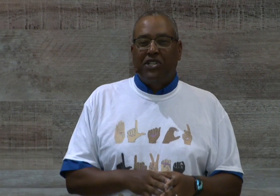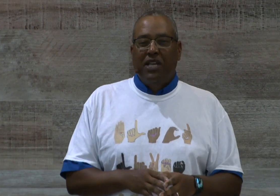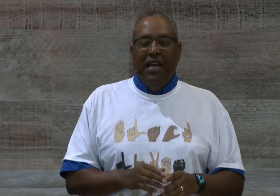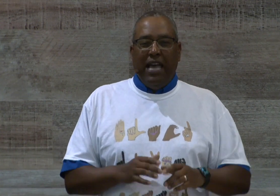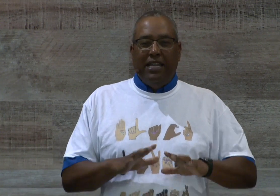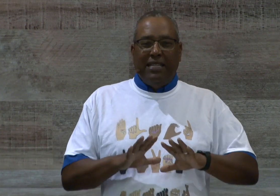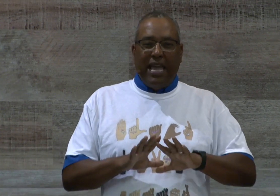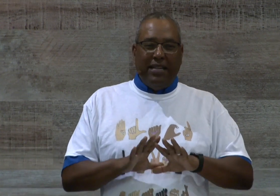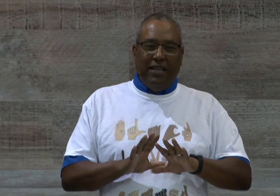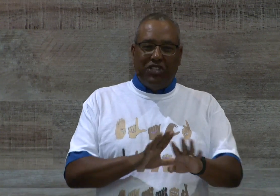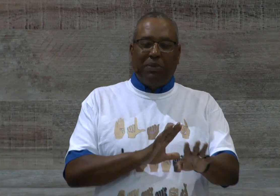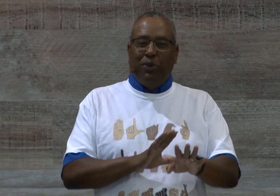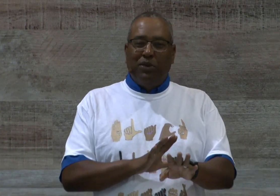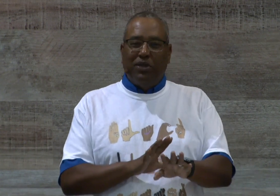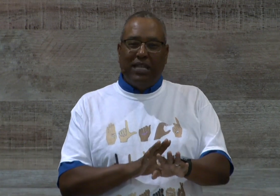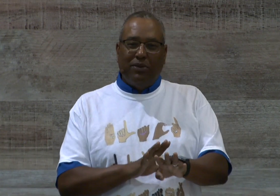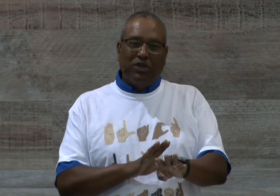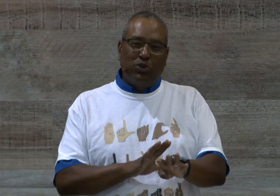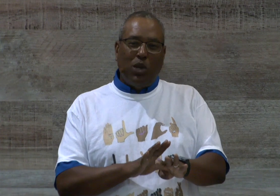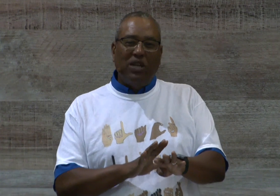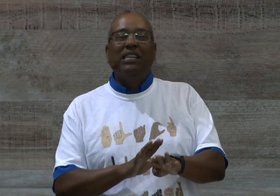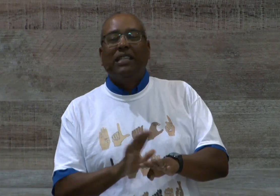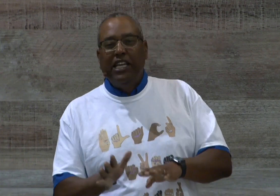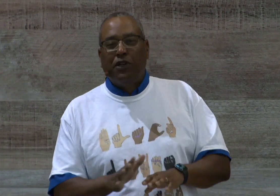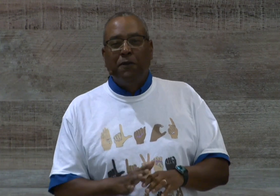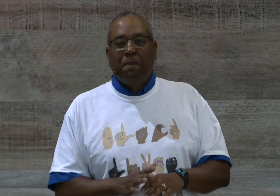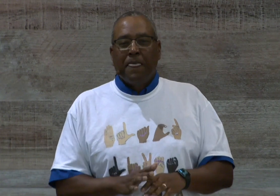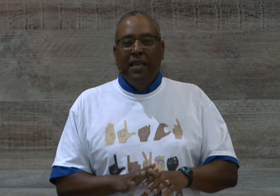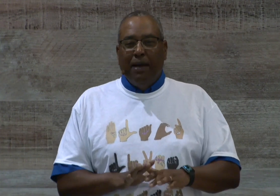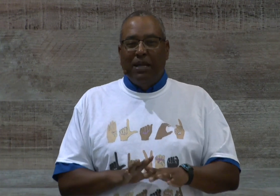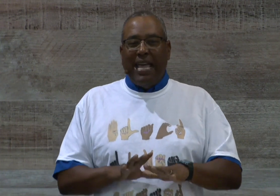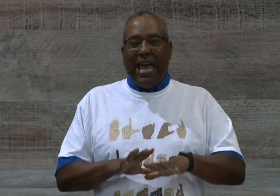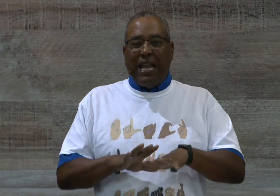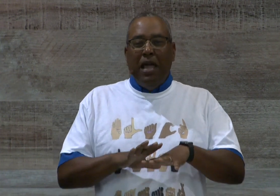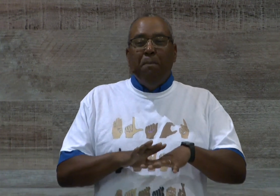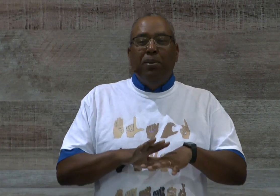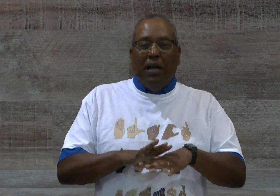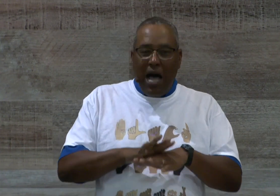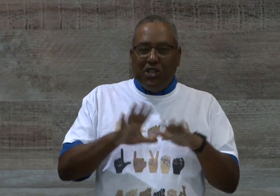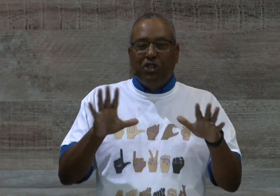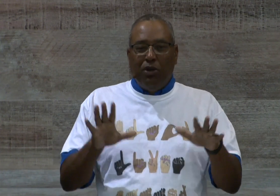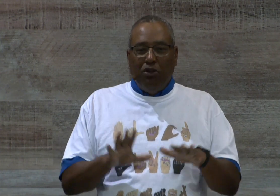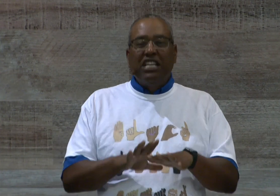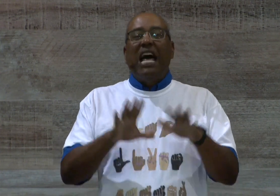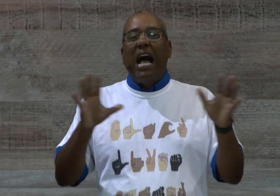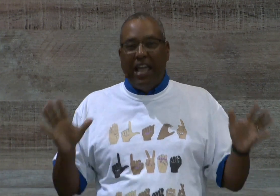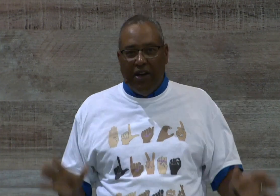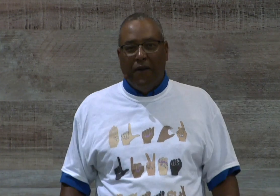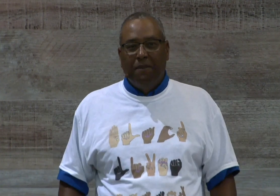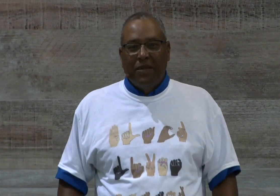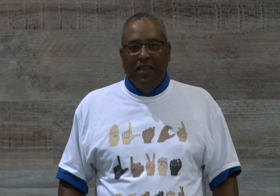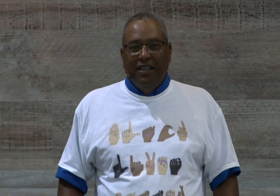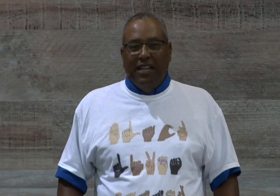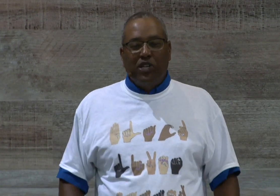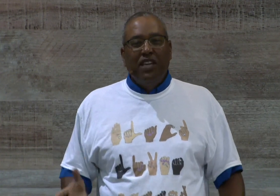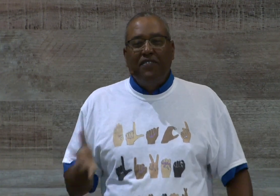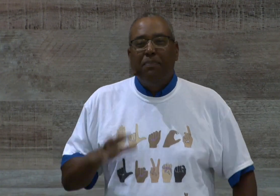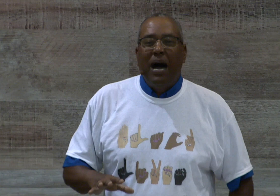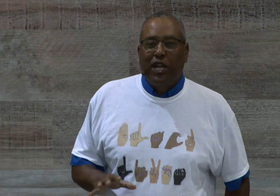and they had done something that was somewhat illegal, but they had a plausible denial. And so, even in the body of